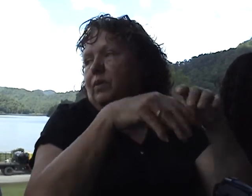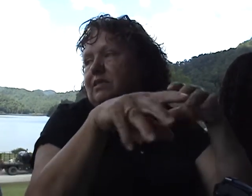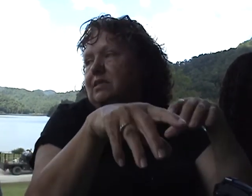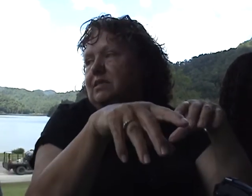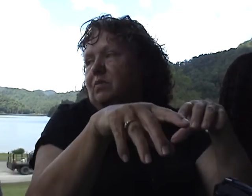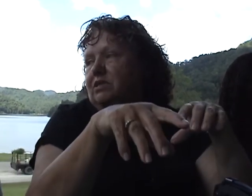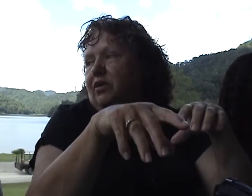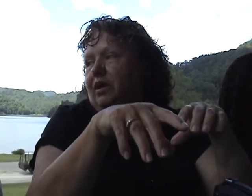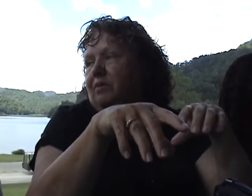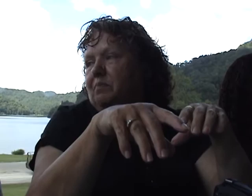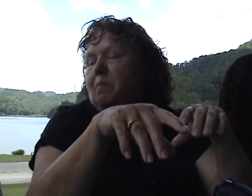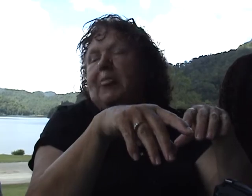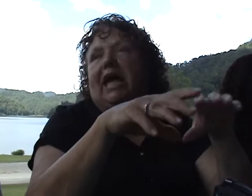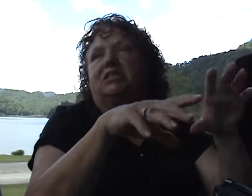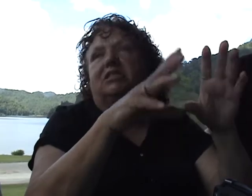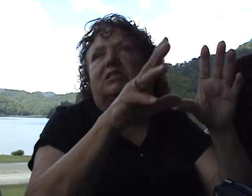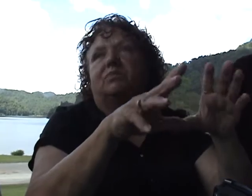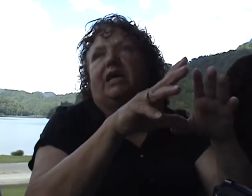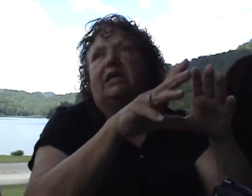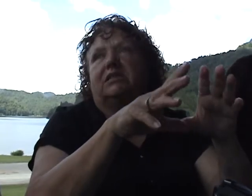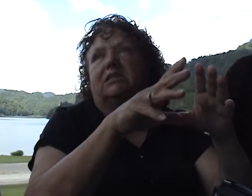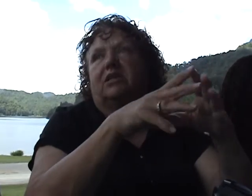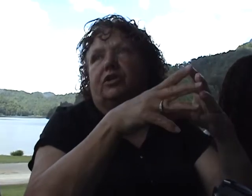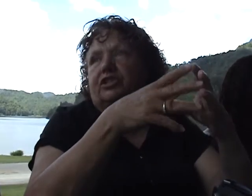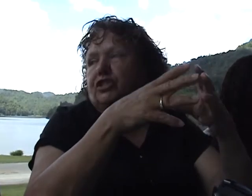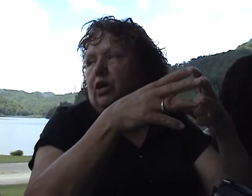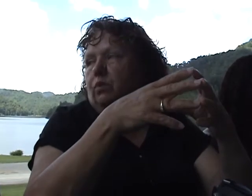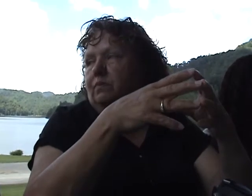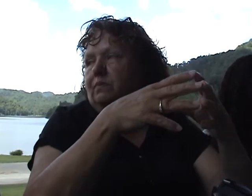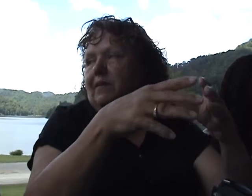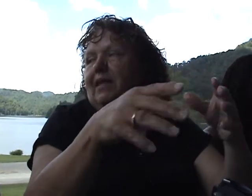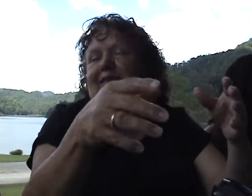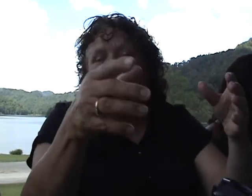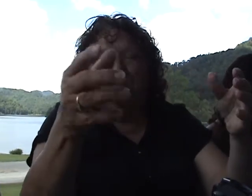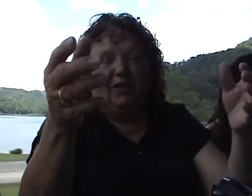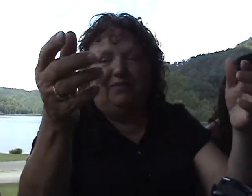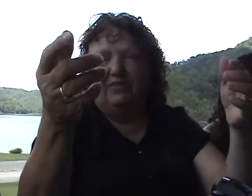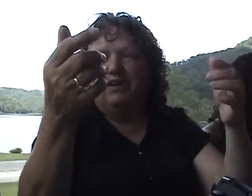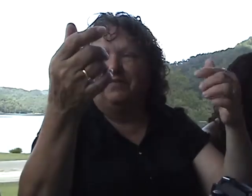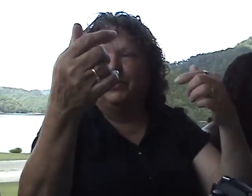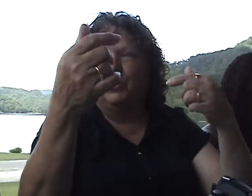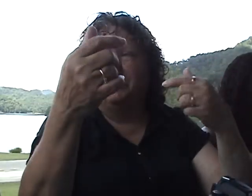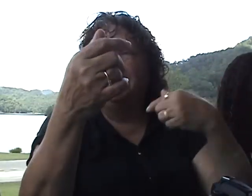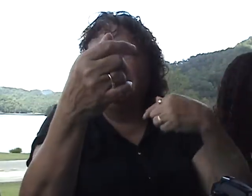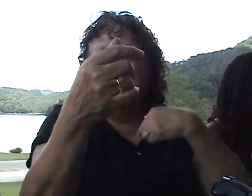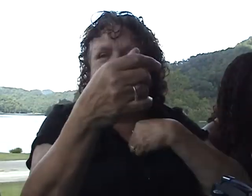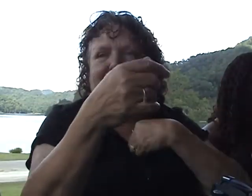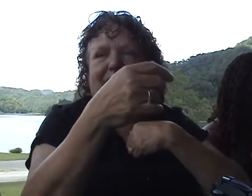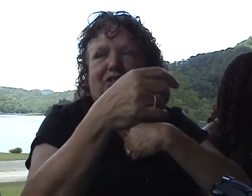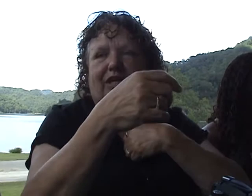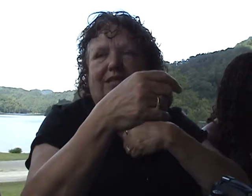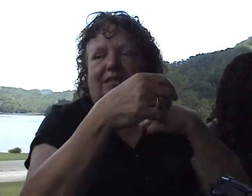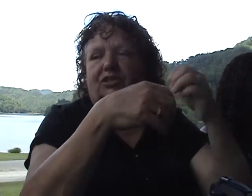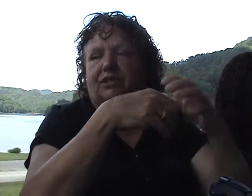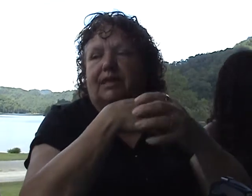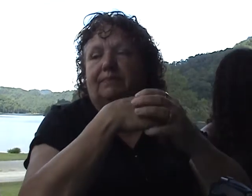went to the cemetery. And just as we got to her stone, this butterfly flew up and hit Sue in the chest. And she said,